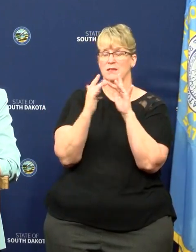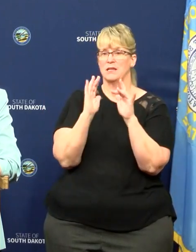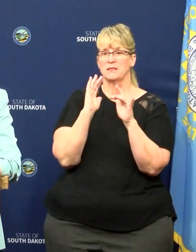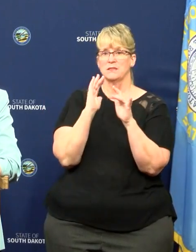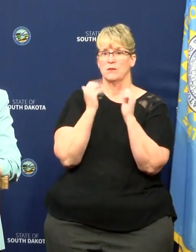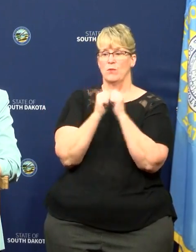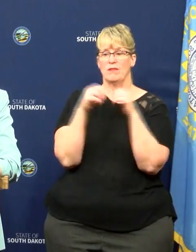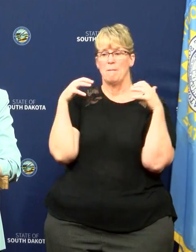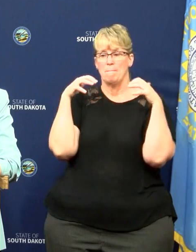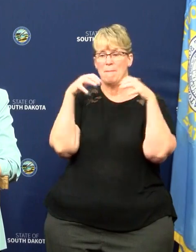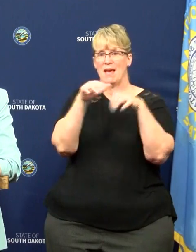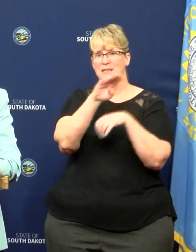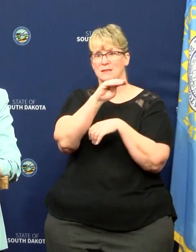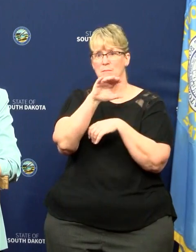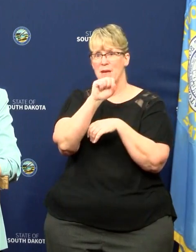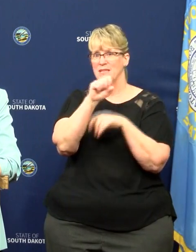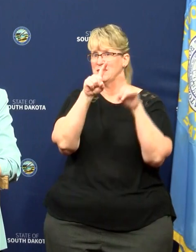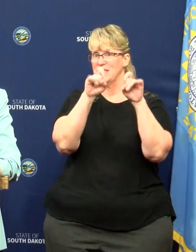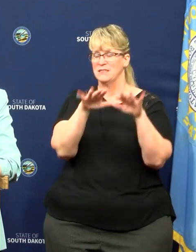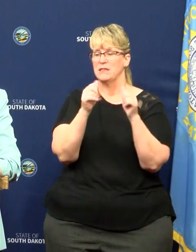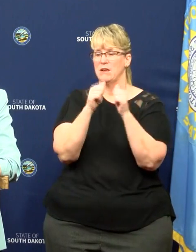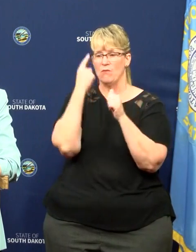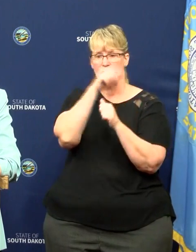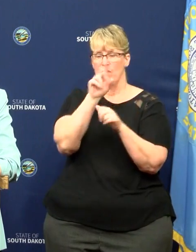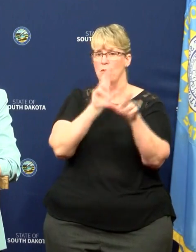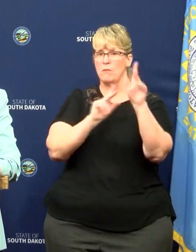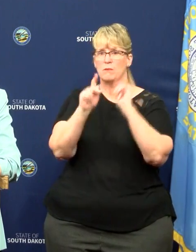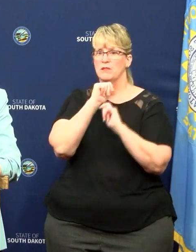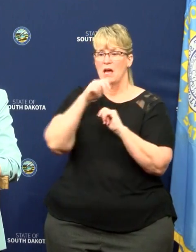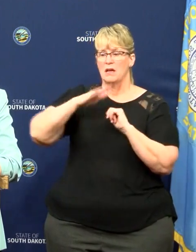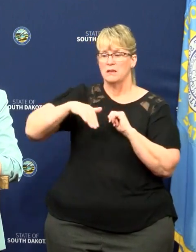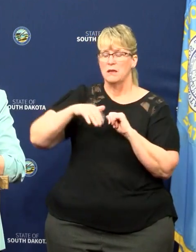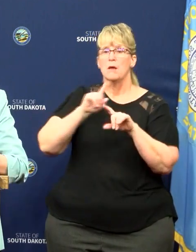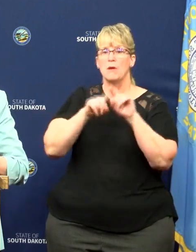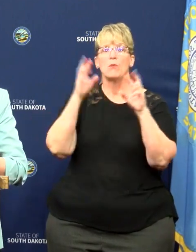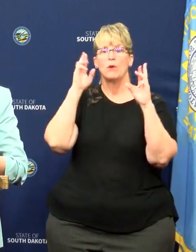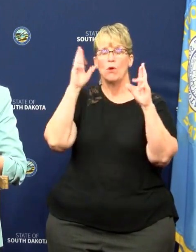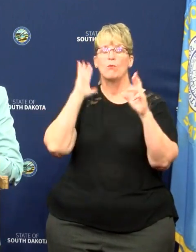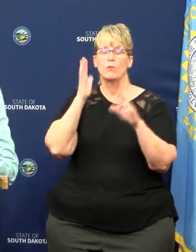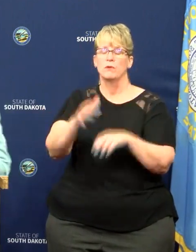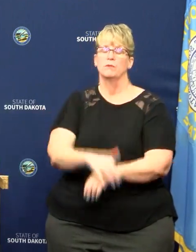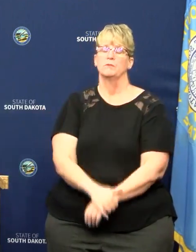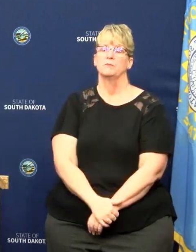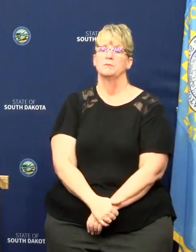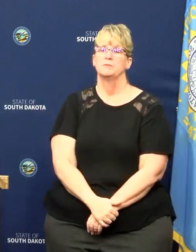around mass testing for their residents and we hope that they will do that. definitely.